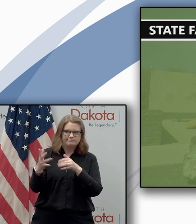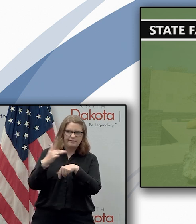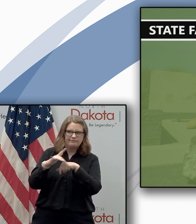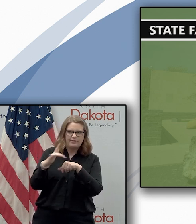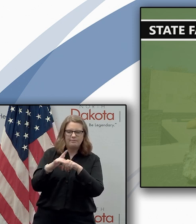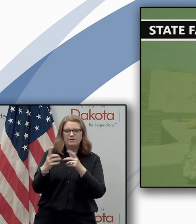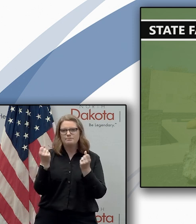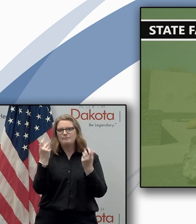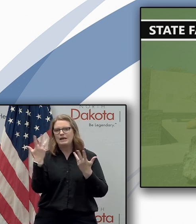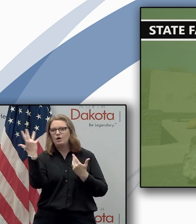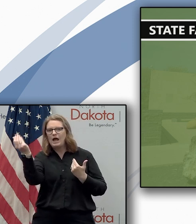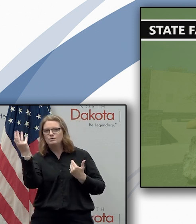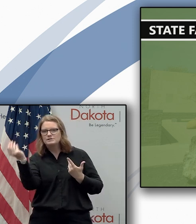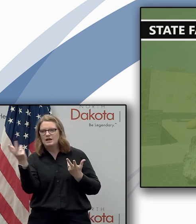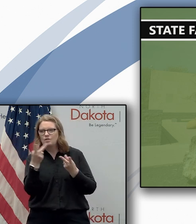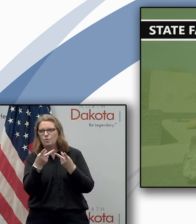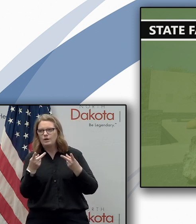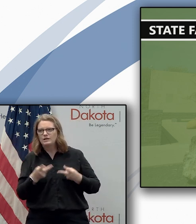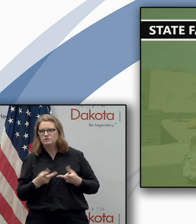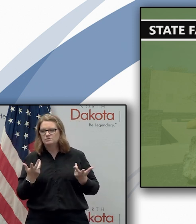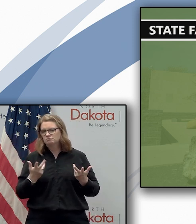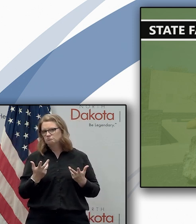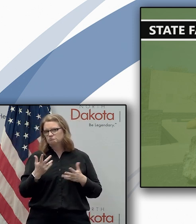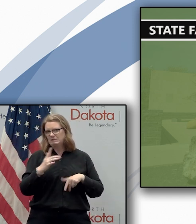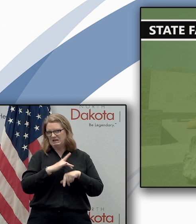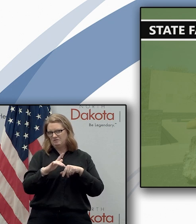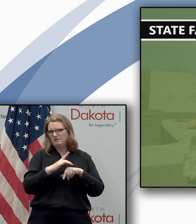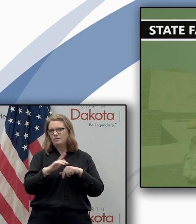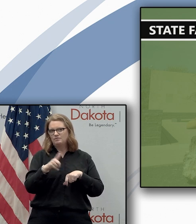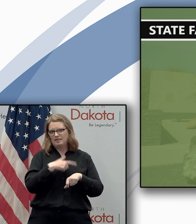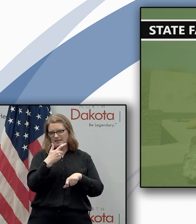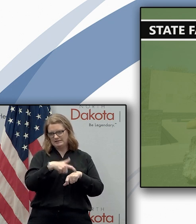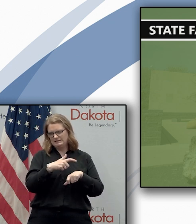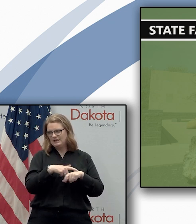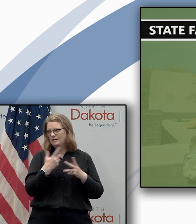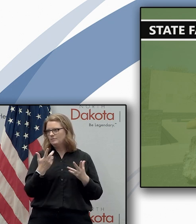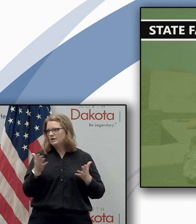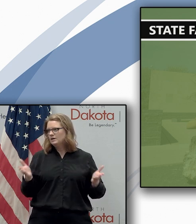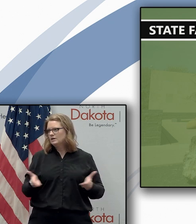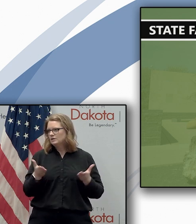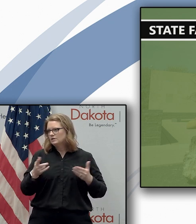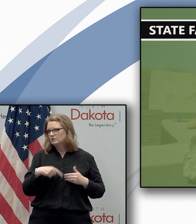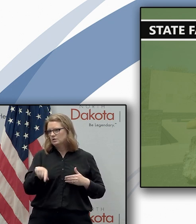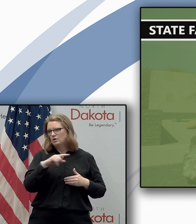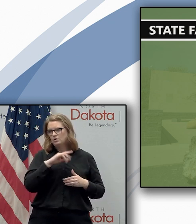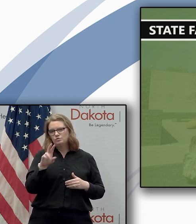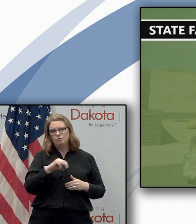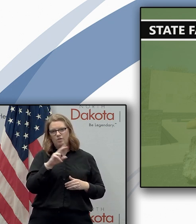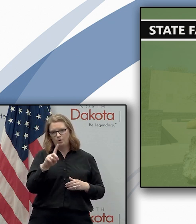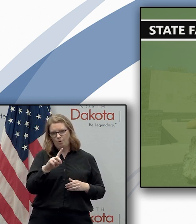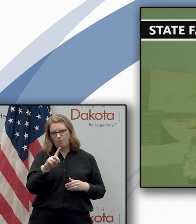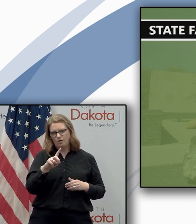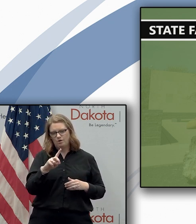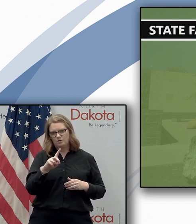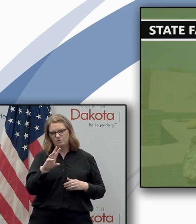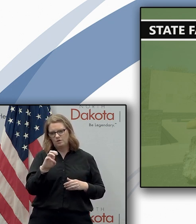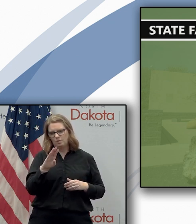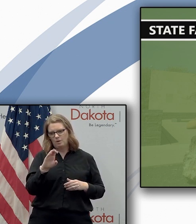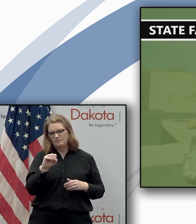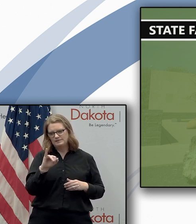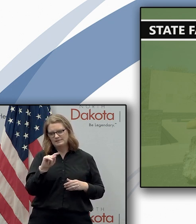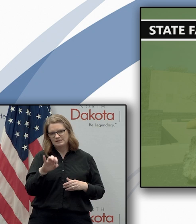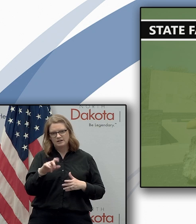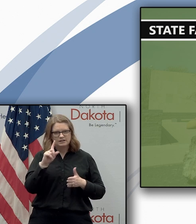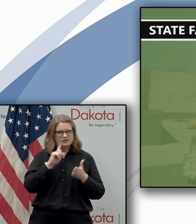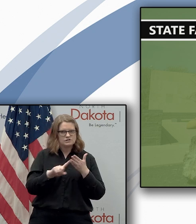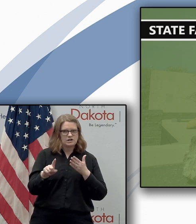locations to visit and they've been open for some time we encourage you to go to the north dakota to the website and check